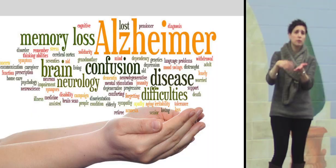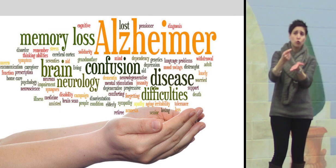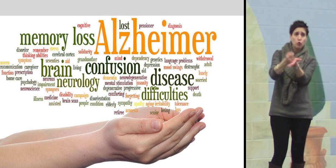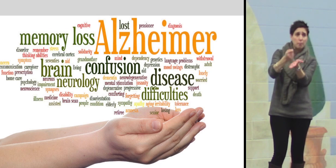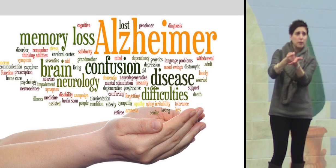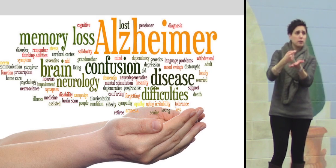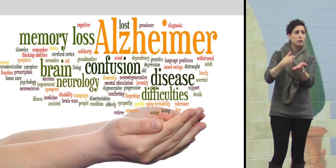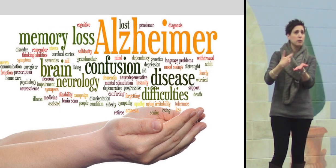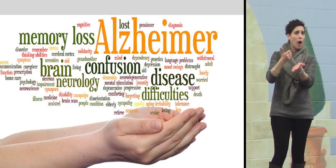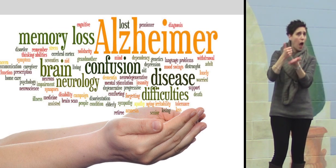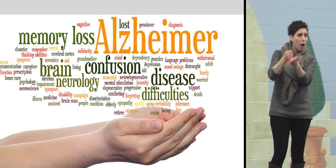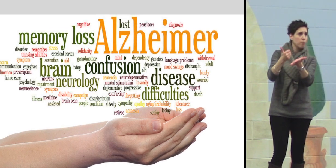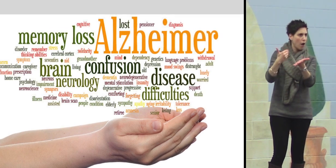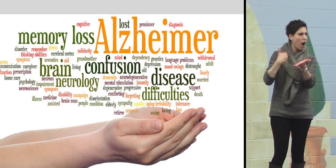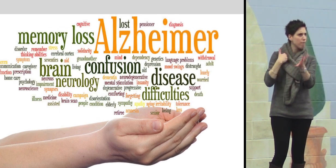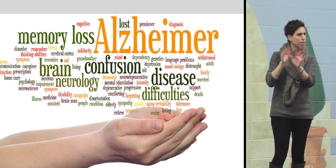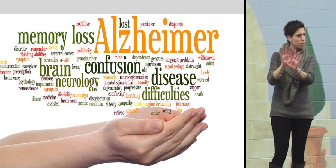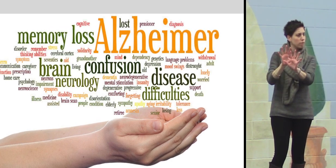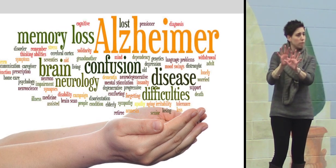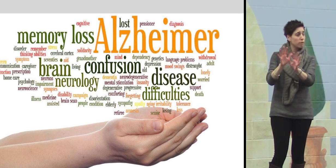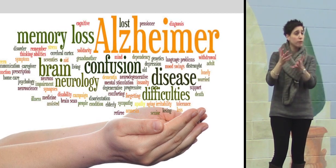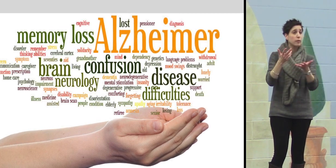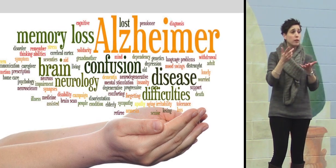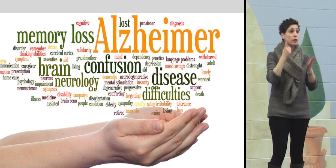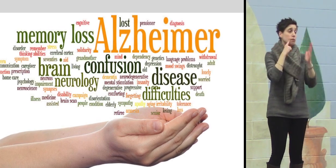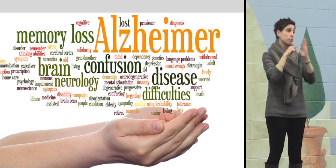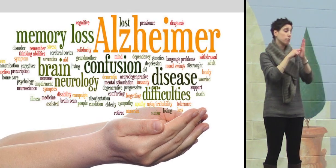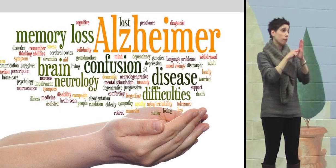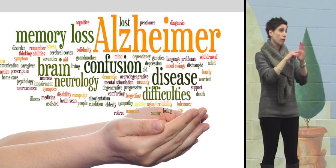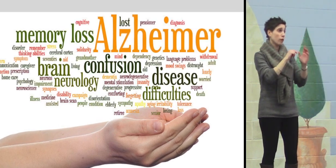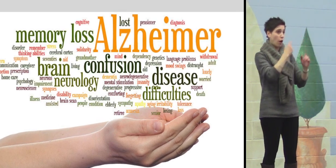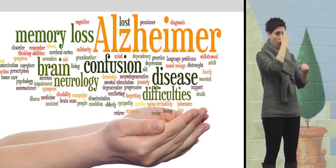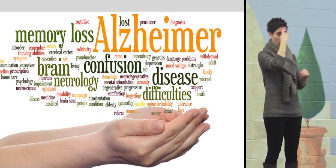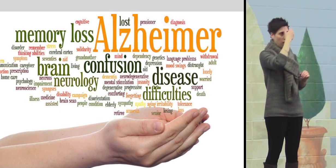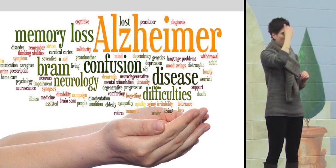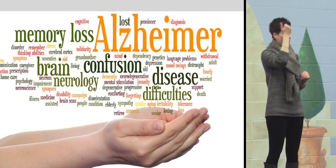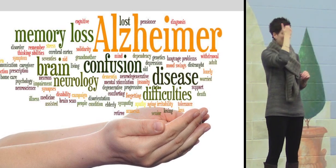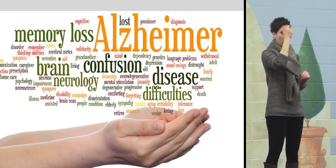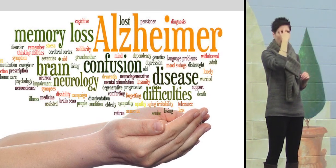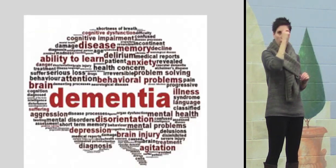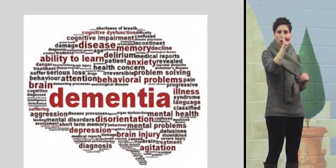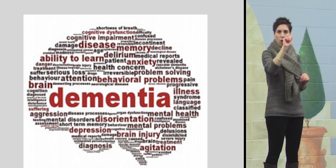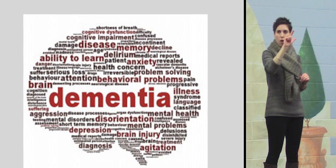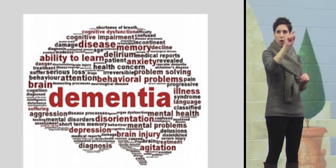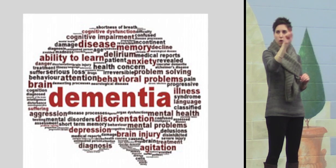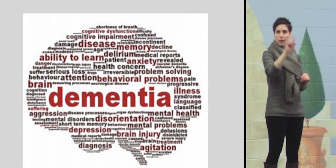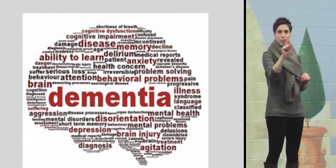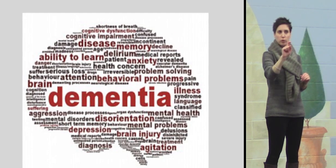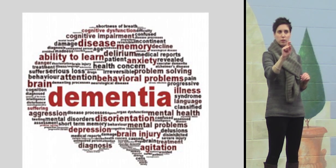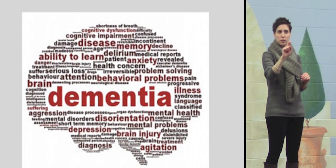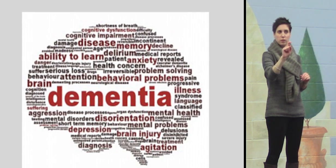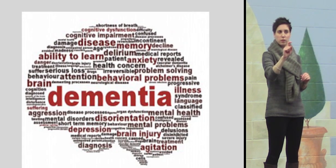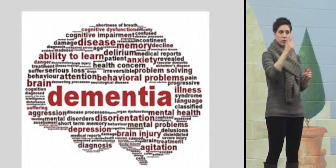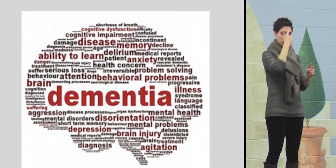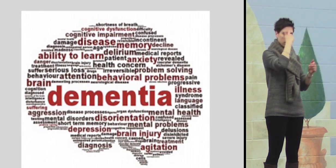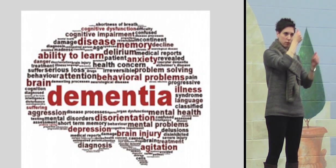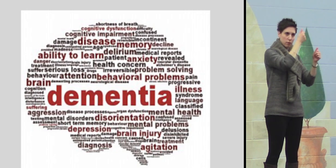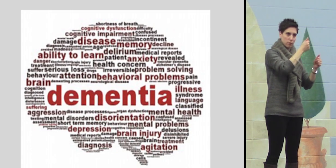And special conditions such as Alzheimer's disease or dementia,